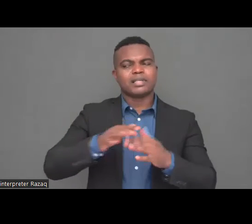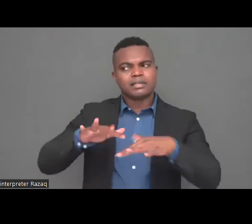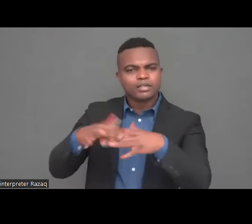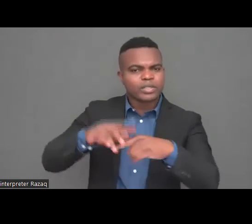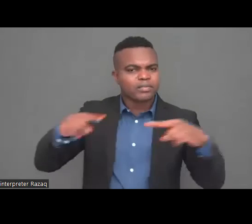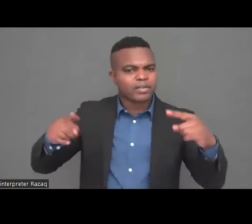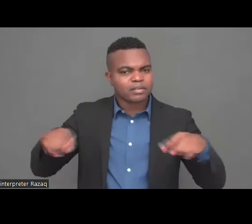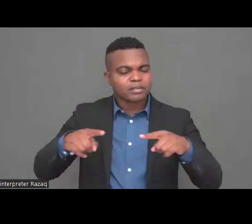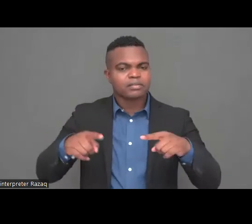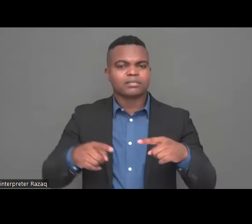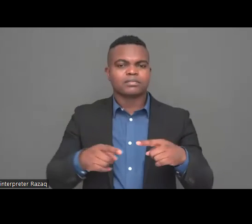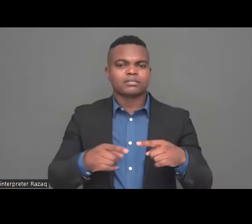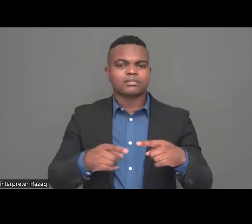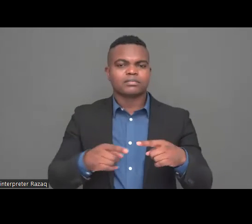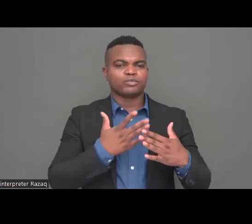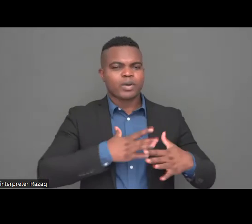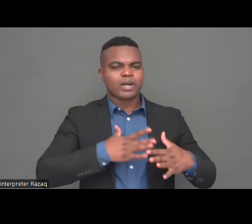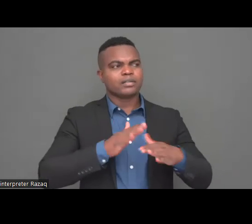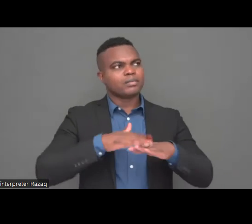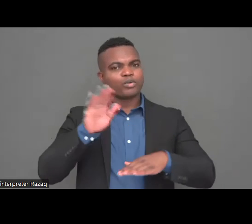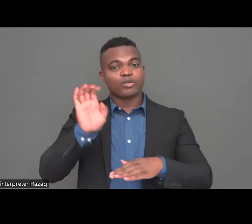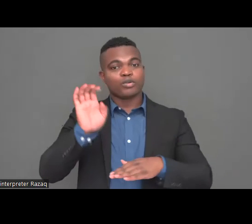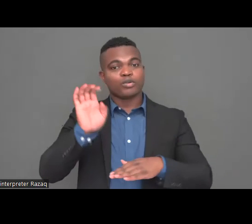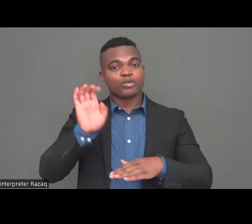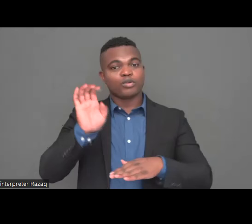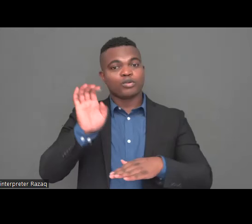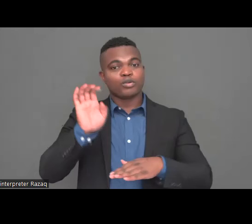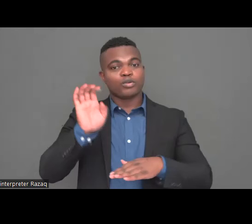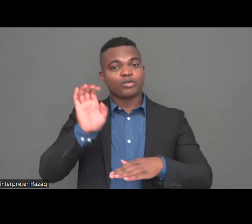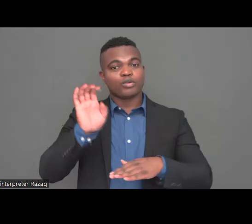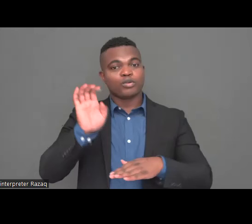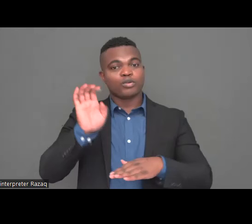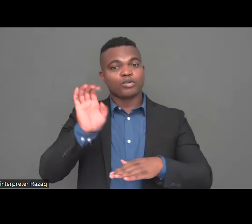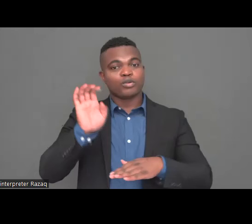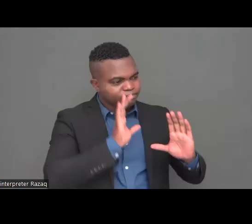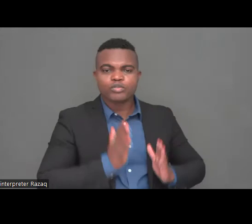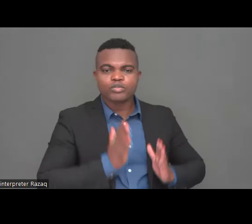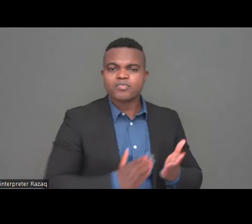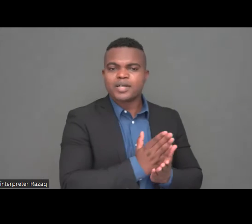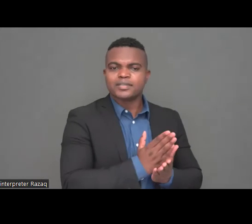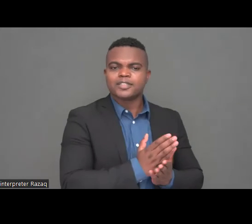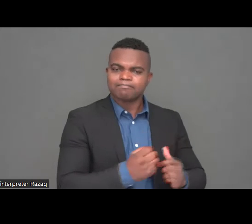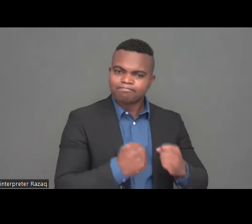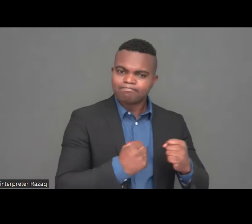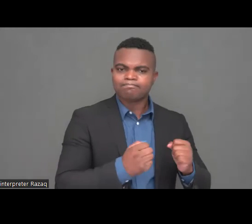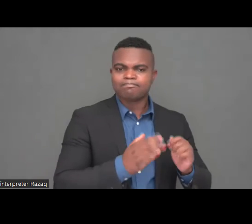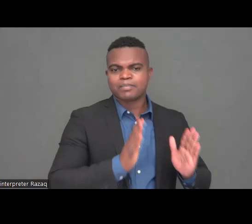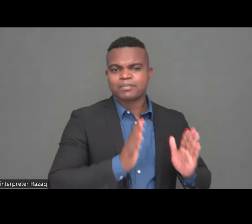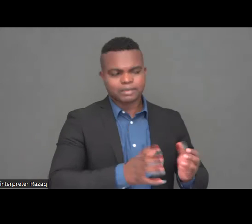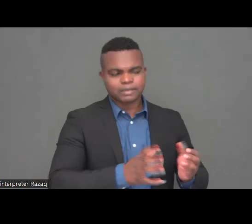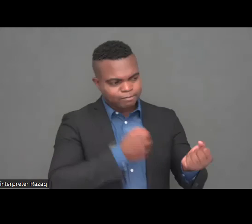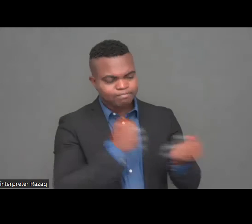organizations to support the border organization and social service providers who support the upcoming